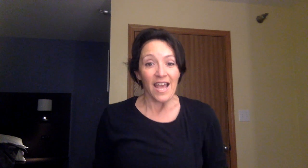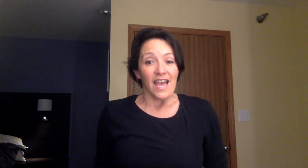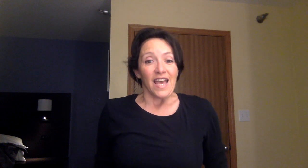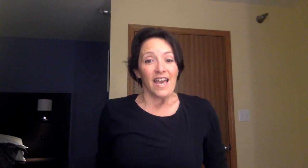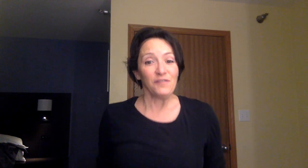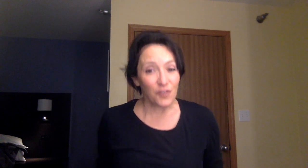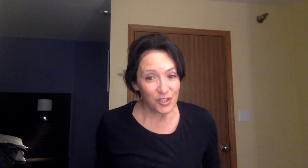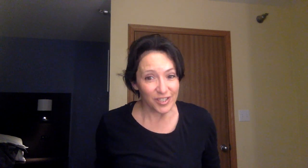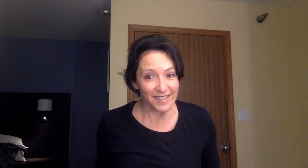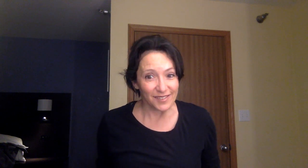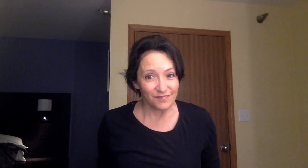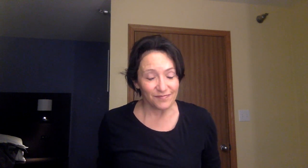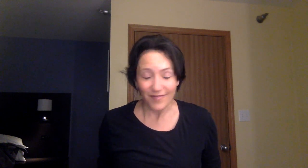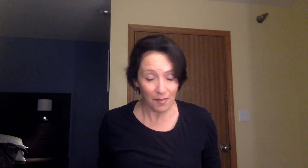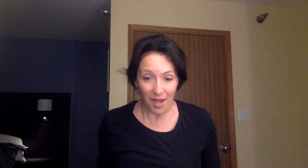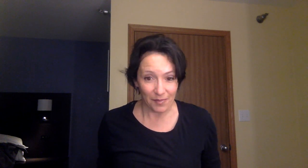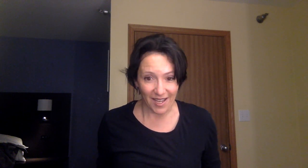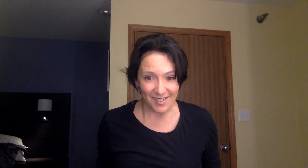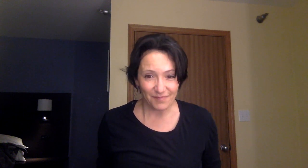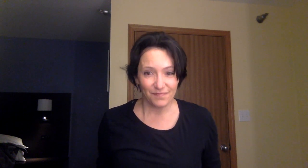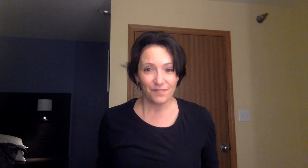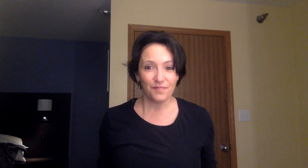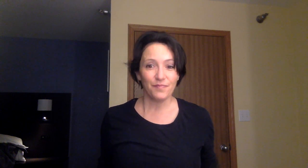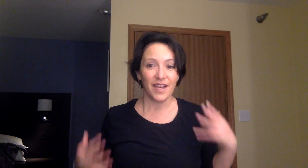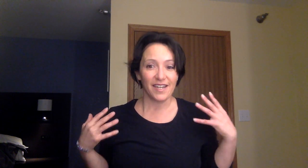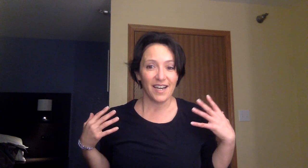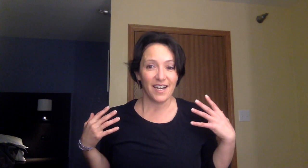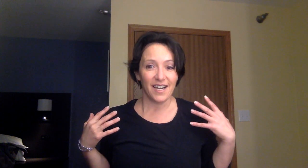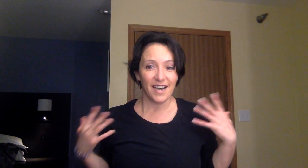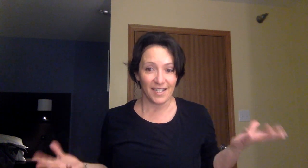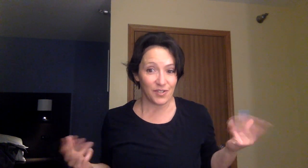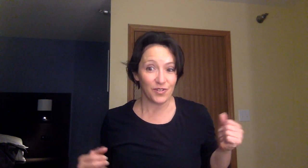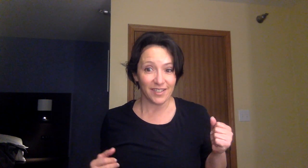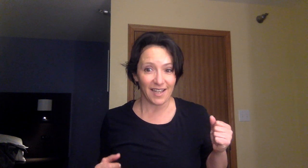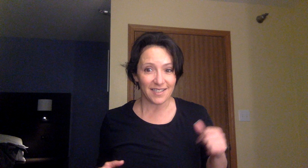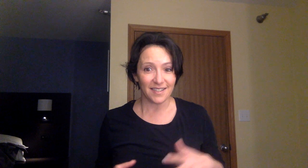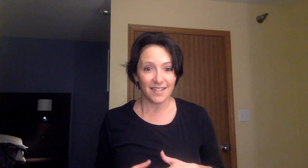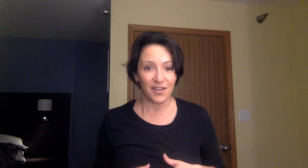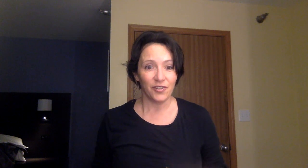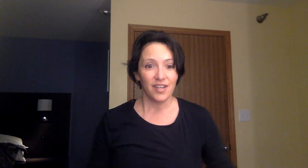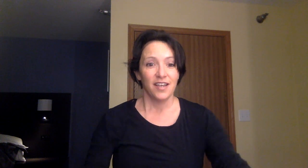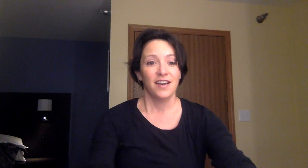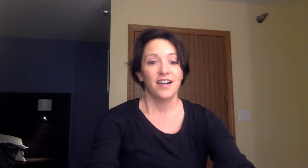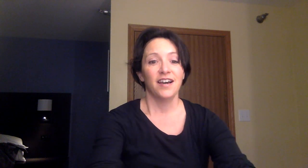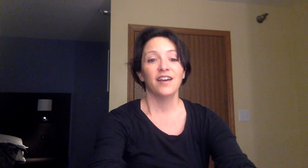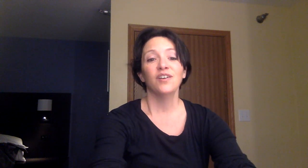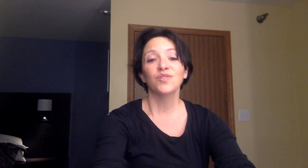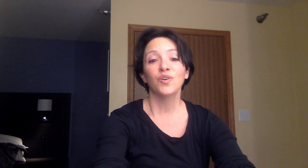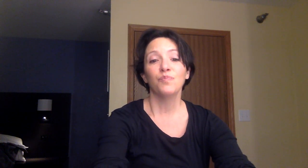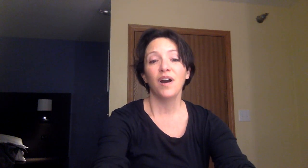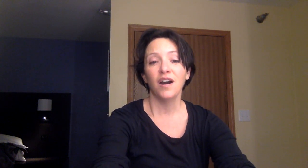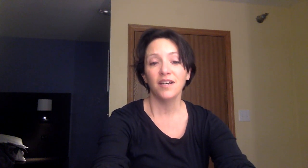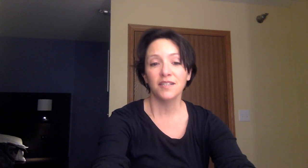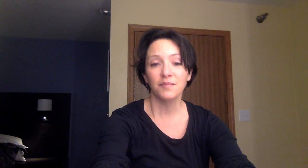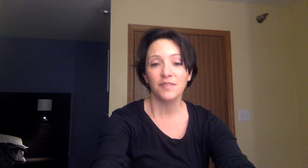And fortunately, I'm not blind. But I do need glasses now. I also possibly,